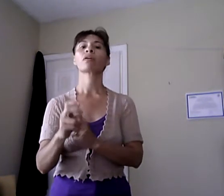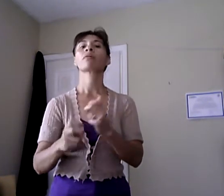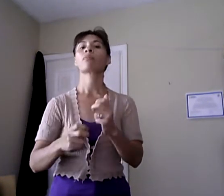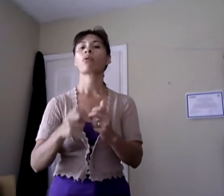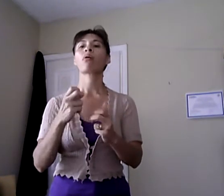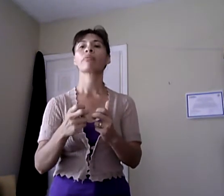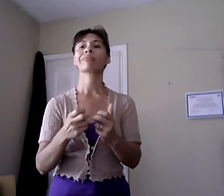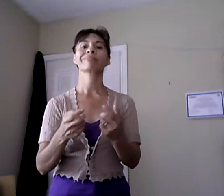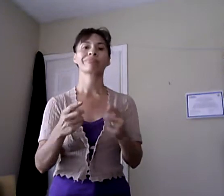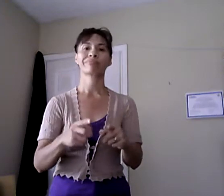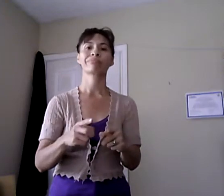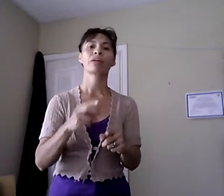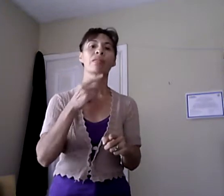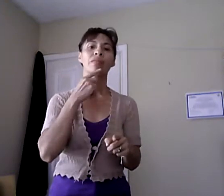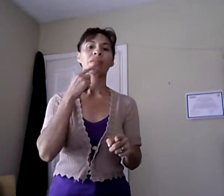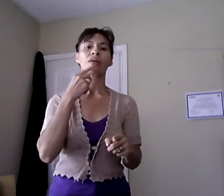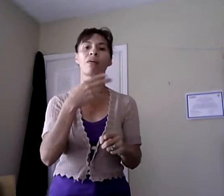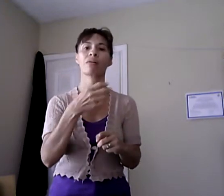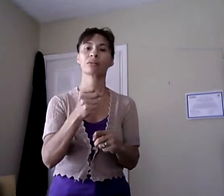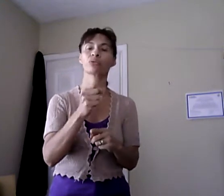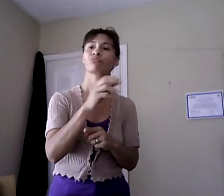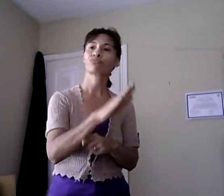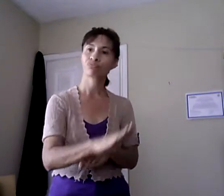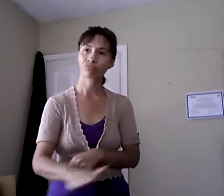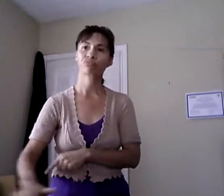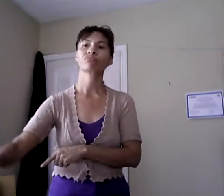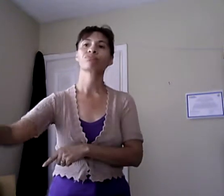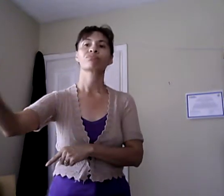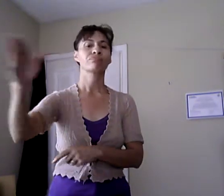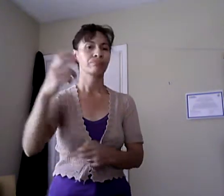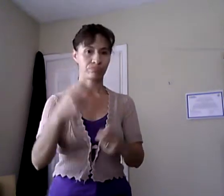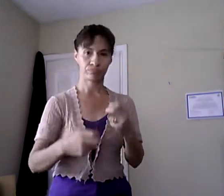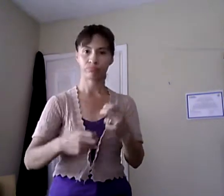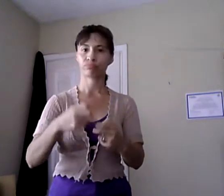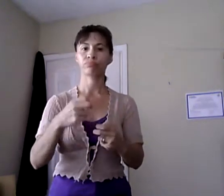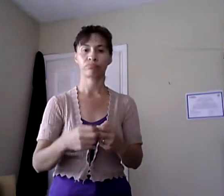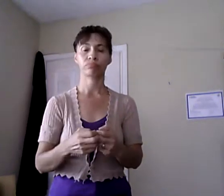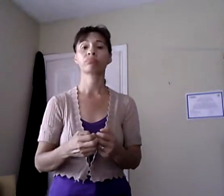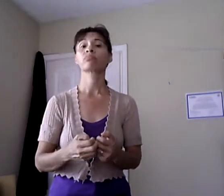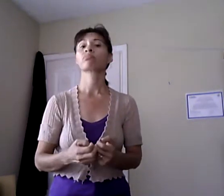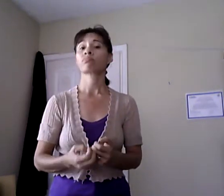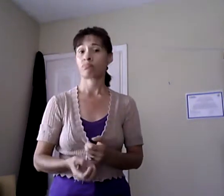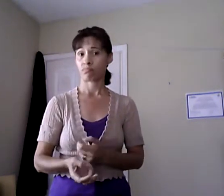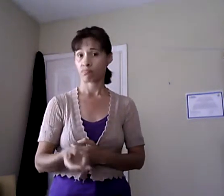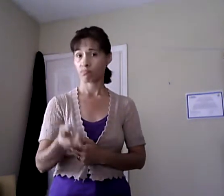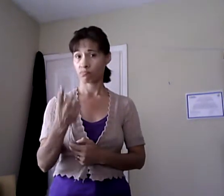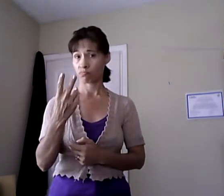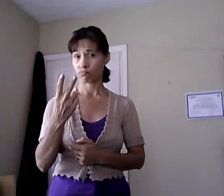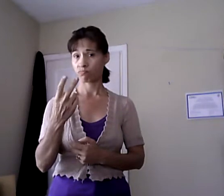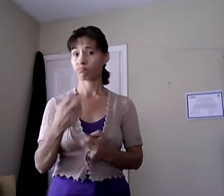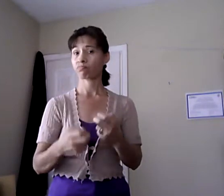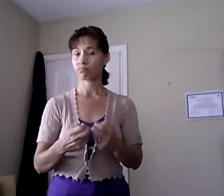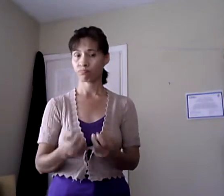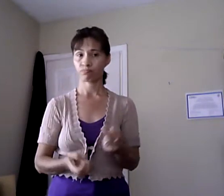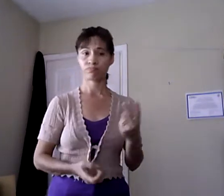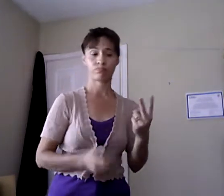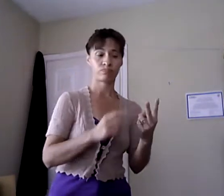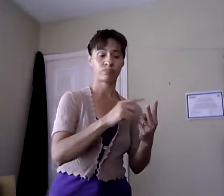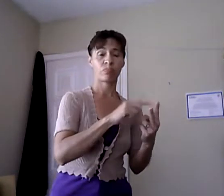high schools students at Booster High School. There only are not enough interpreters available. Only 6